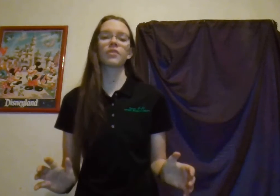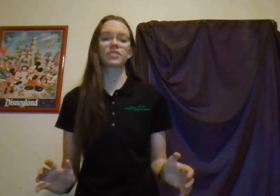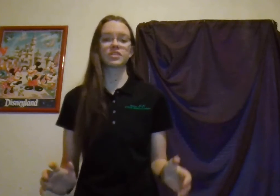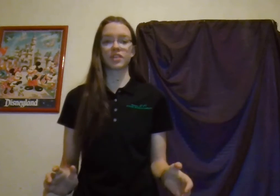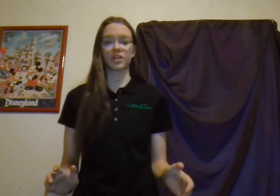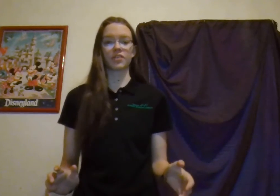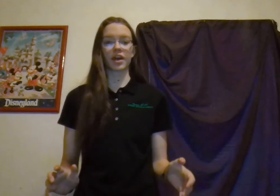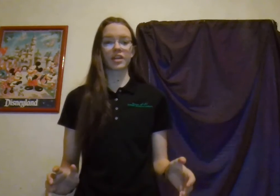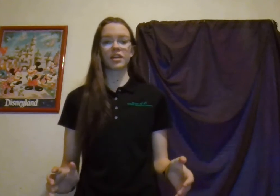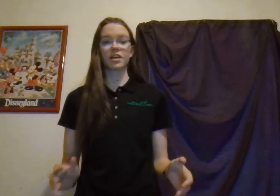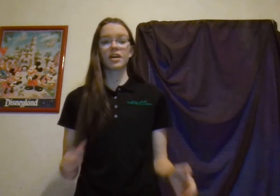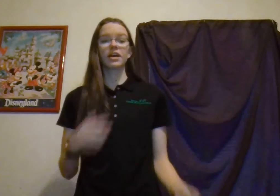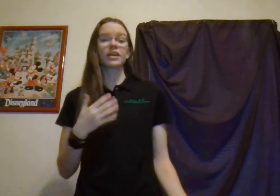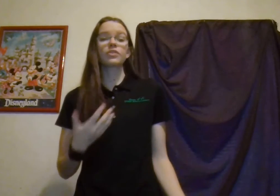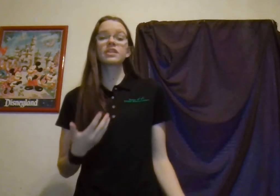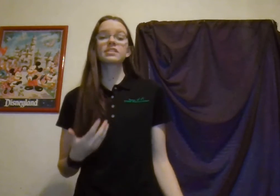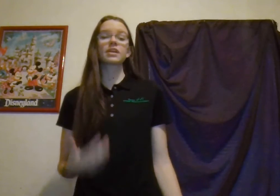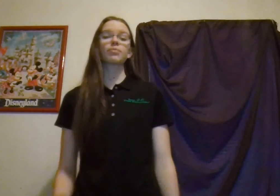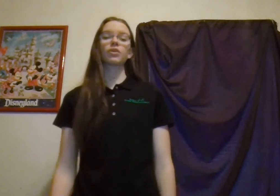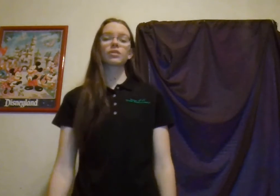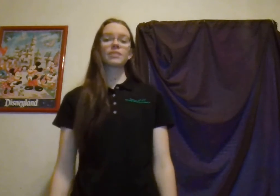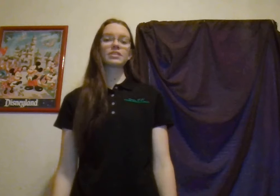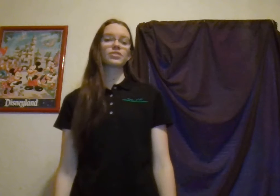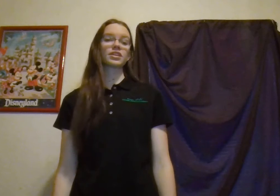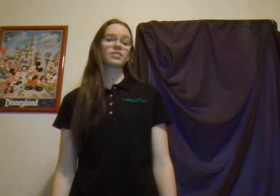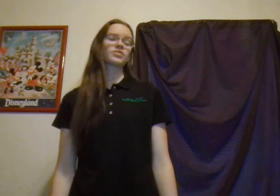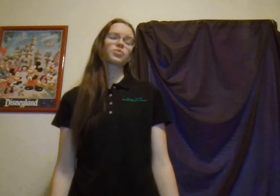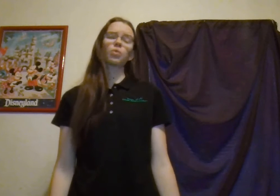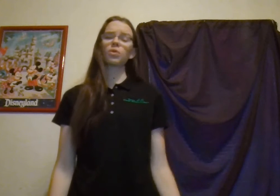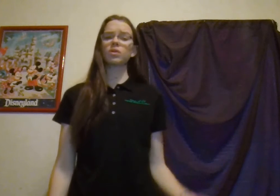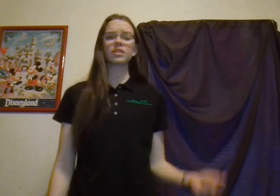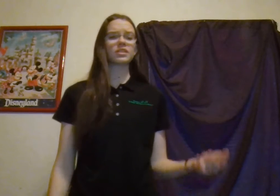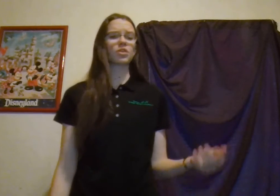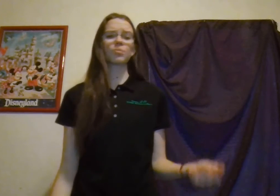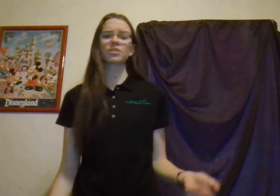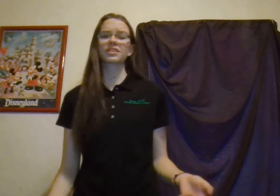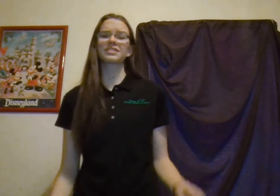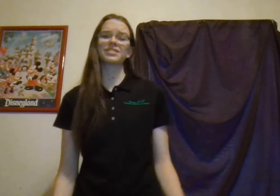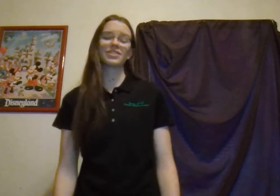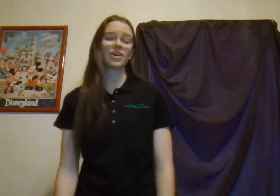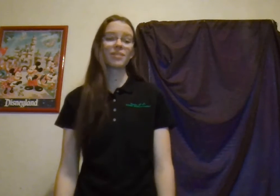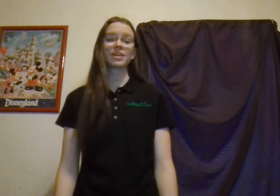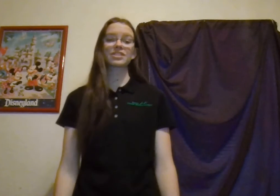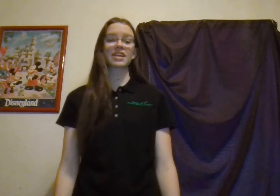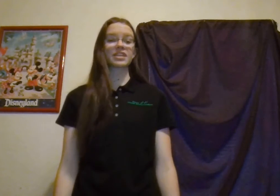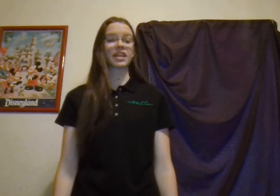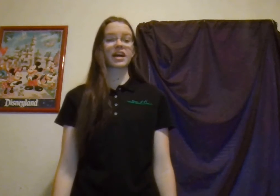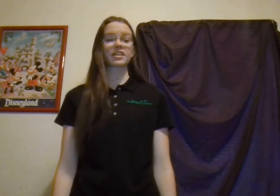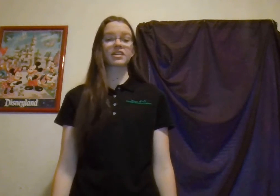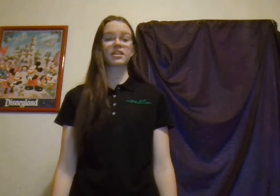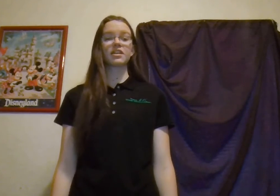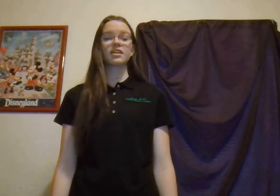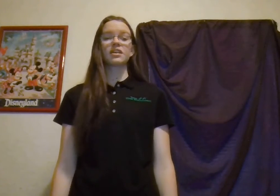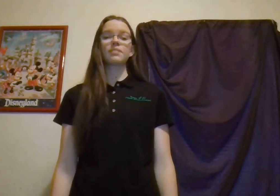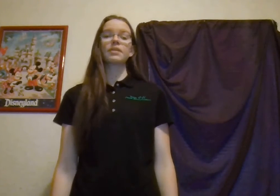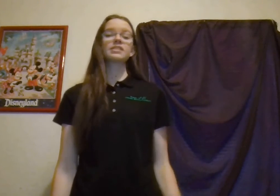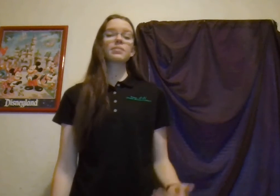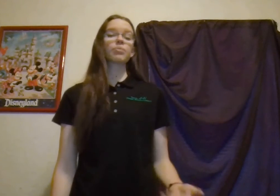over this video yet. I know that STEM probably makes you think of school and homework and not much that you like. It may seem